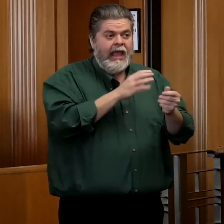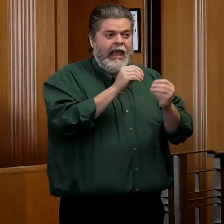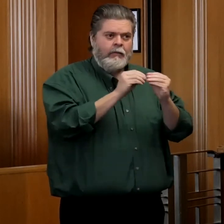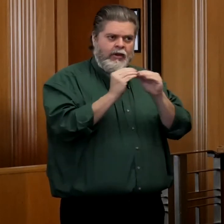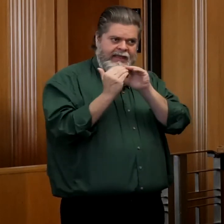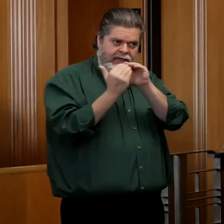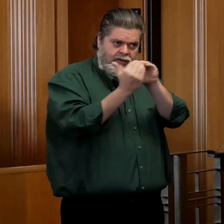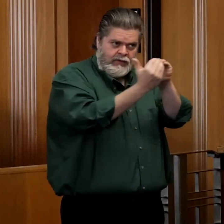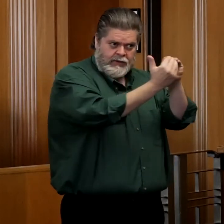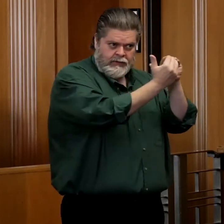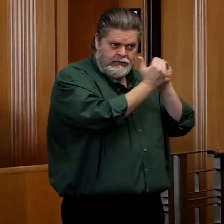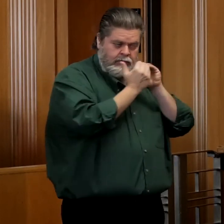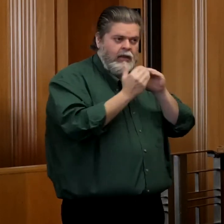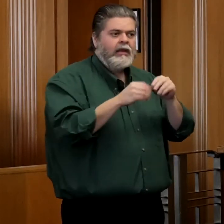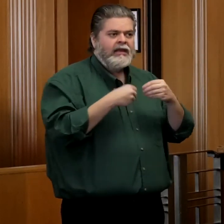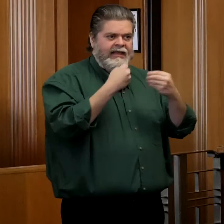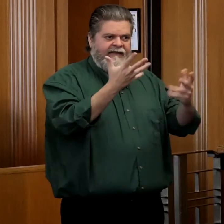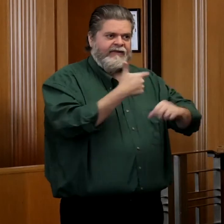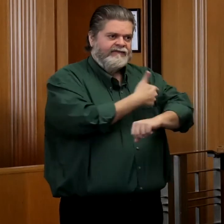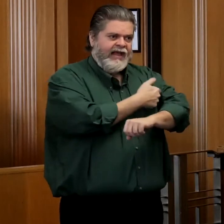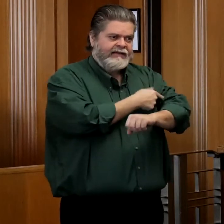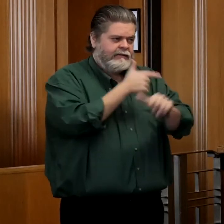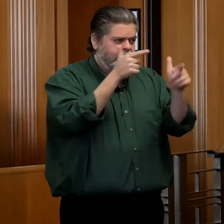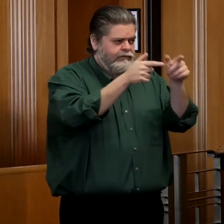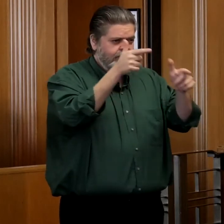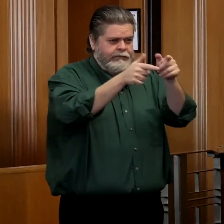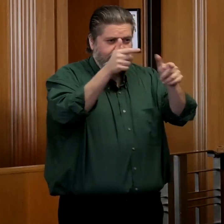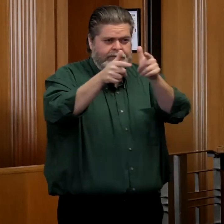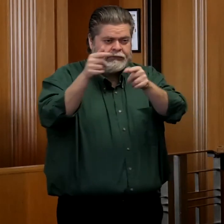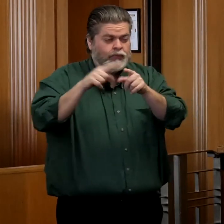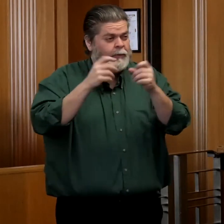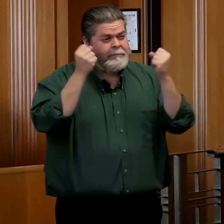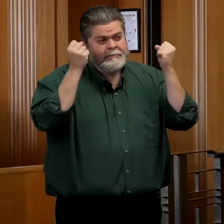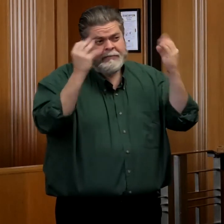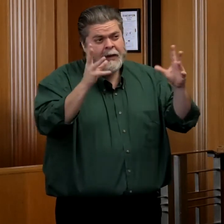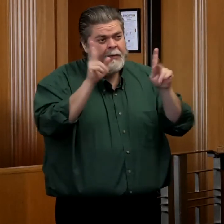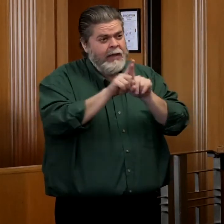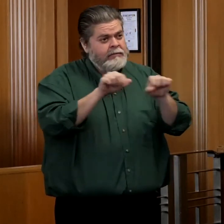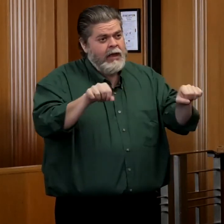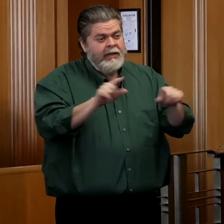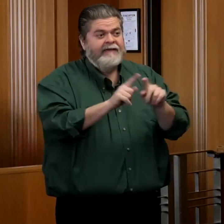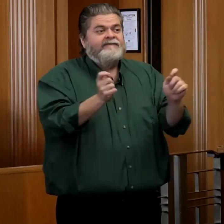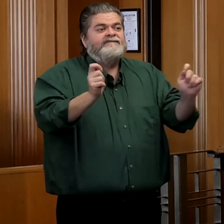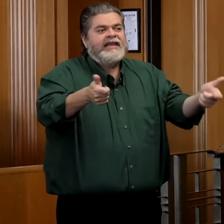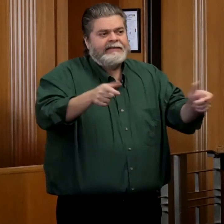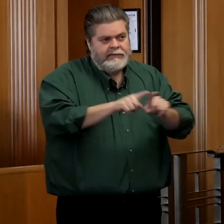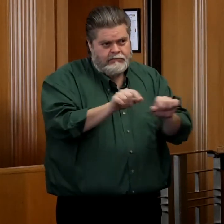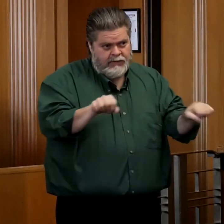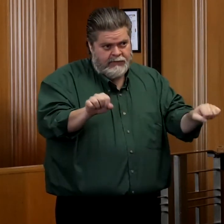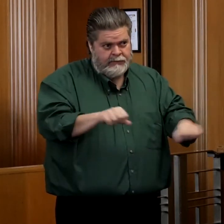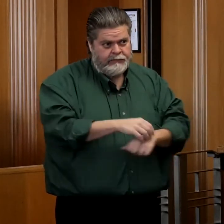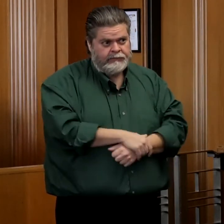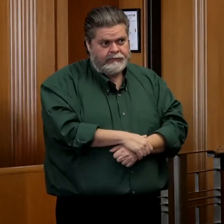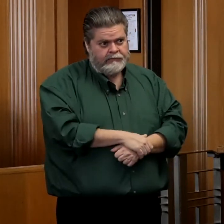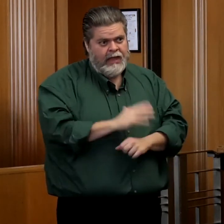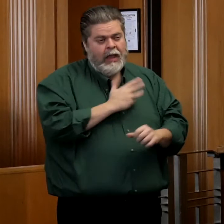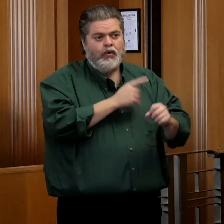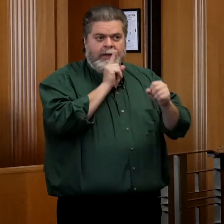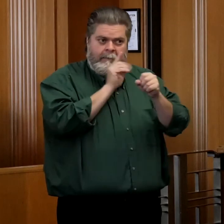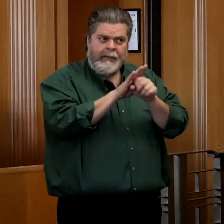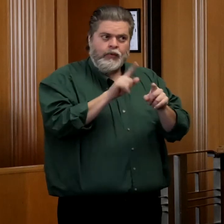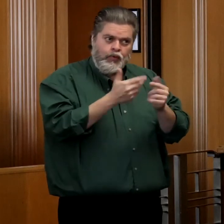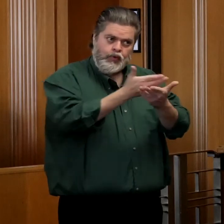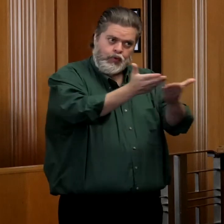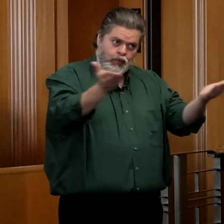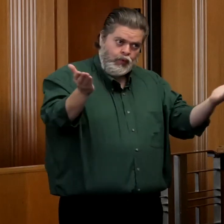equitably give this vaccine to as many people as we can, as quickly as we can. That's our commitment to all of